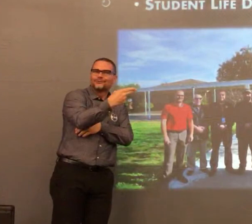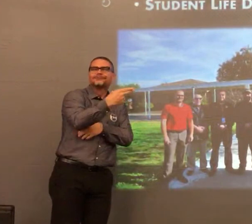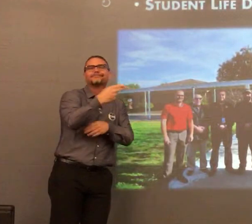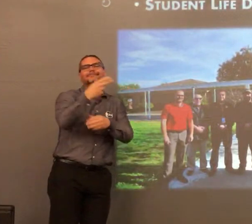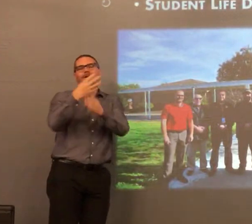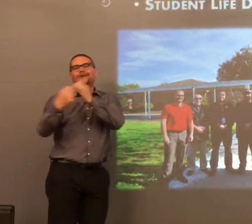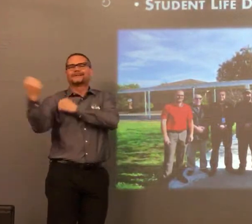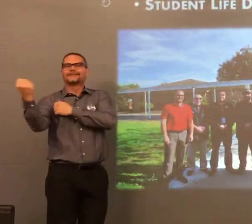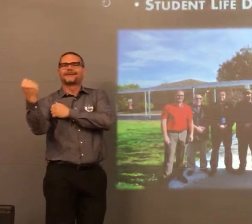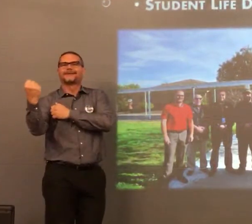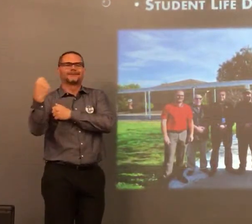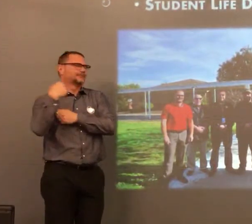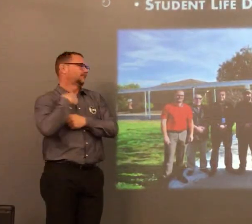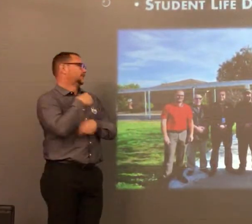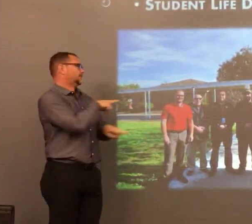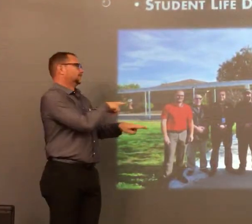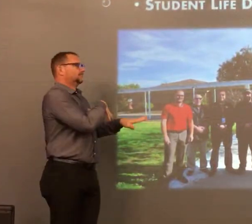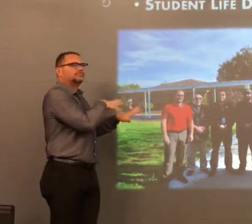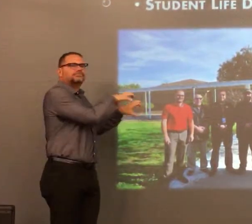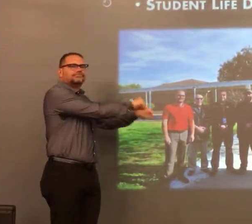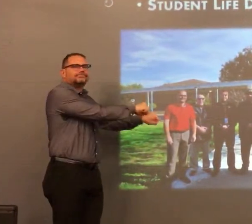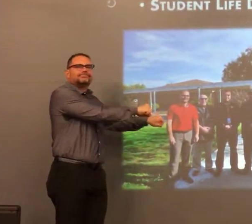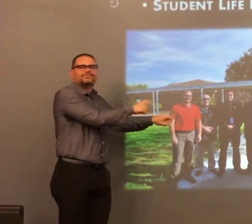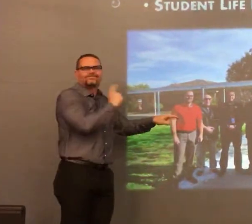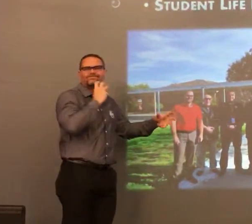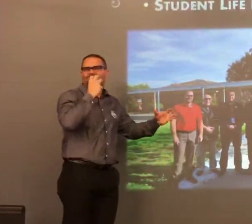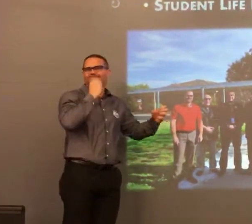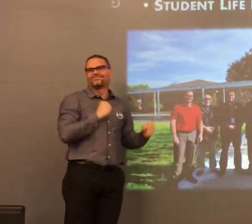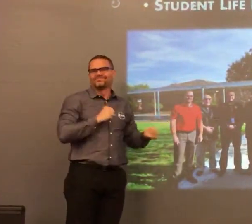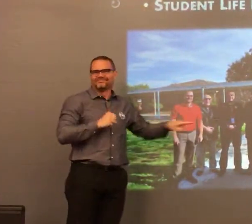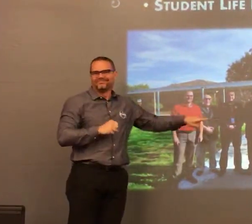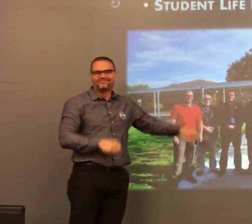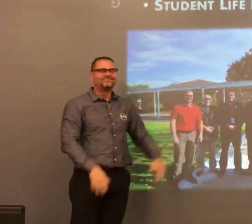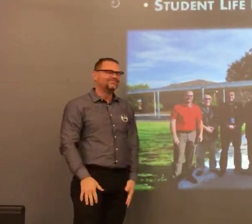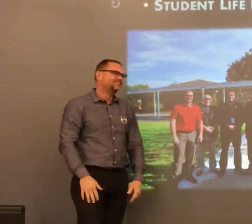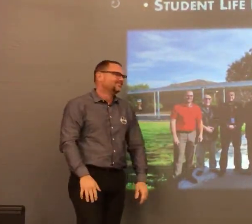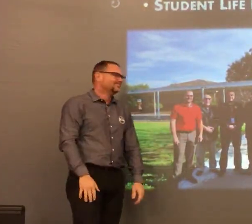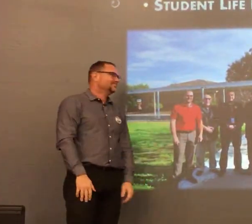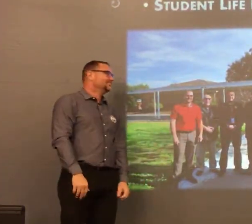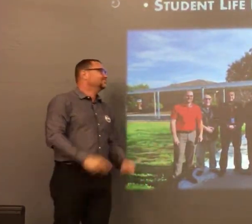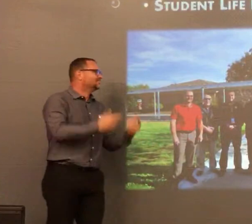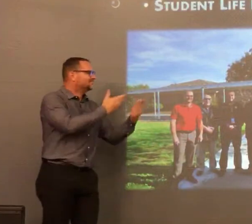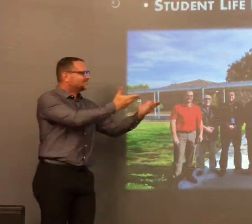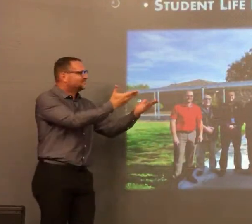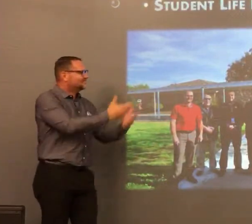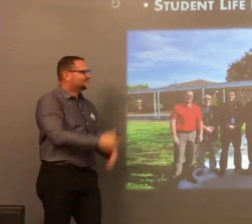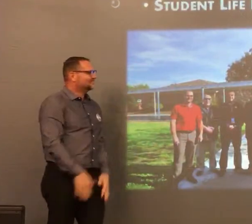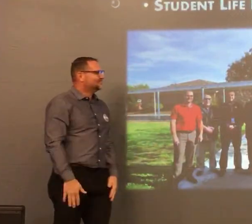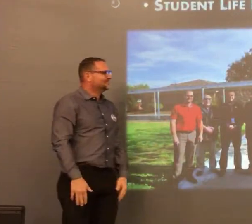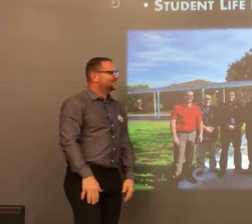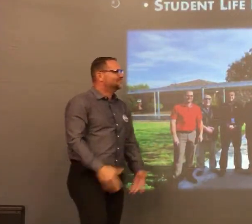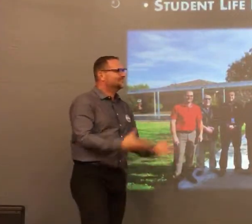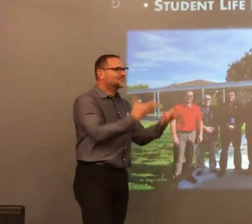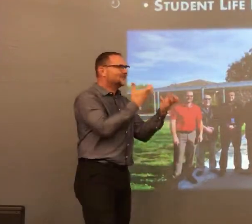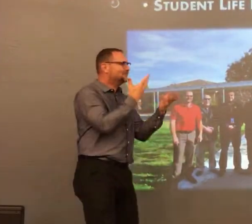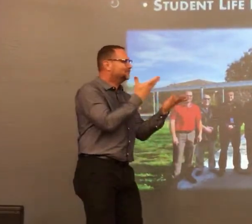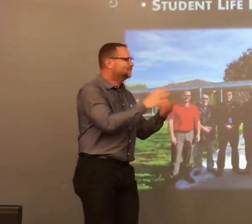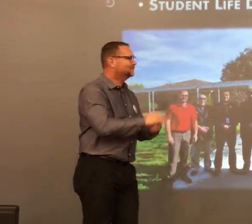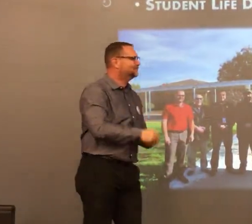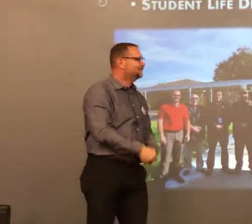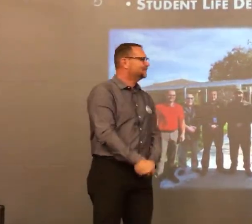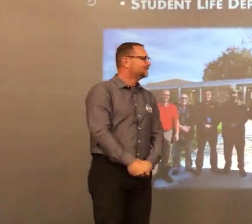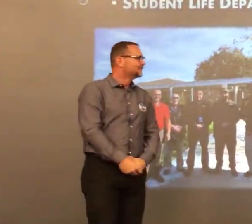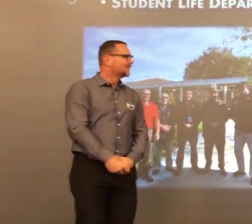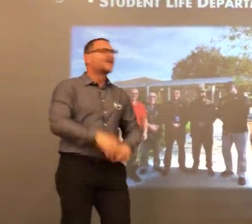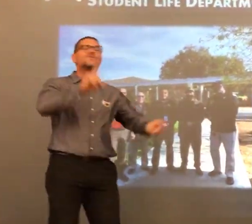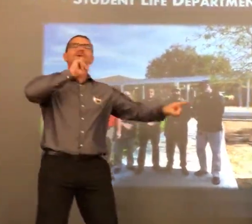and we took a picture it was that thursday before he passed so this is a very very important picture to me so julie do you